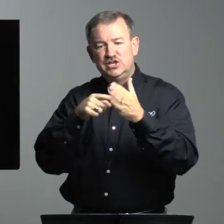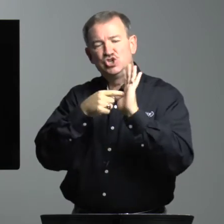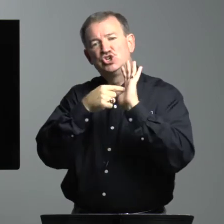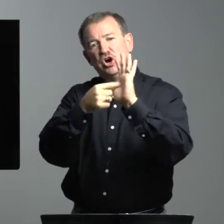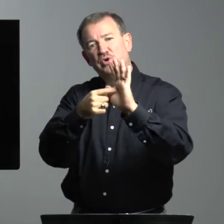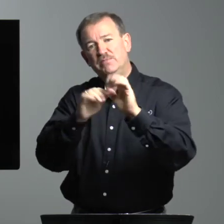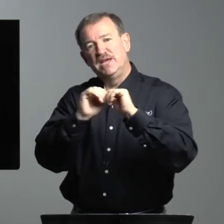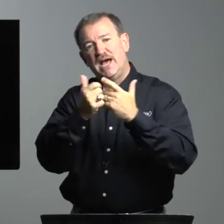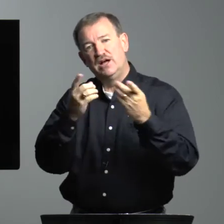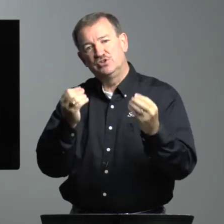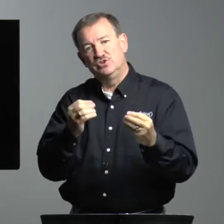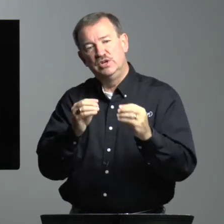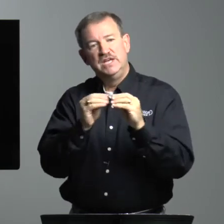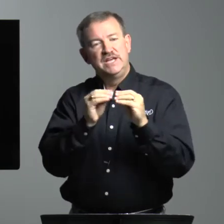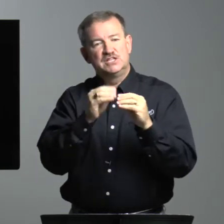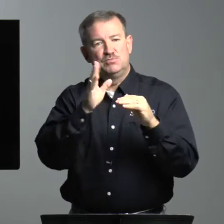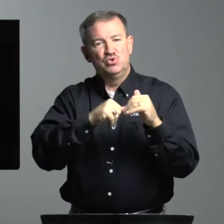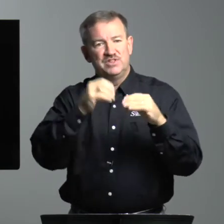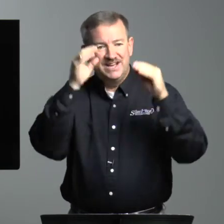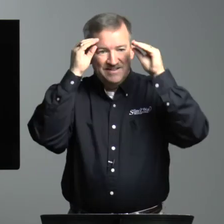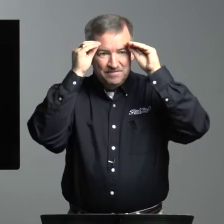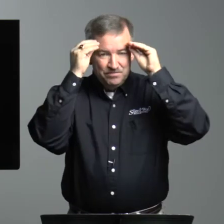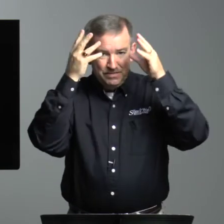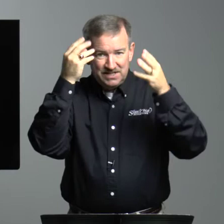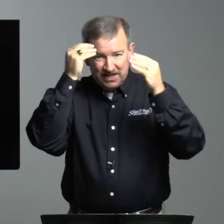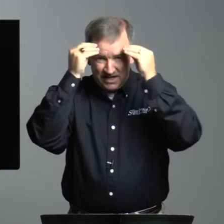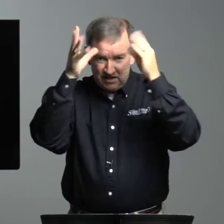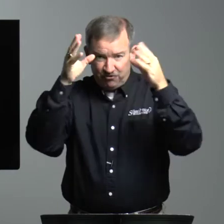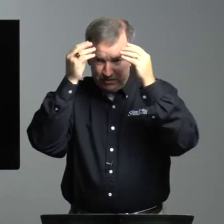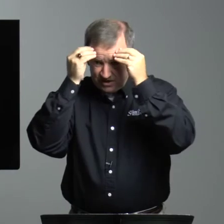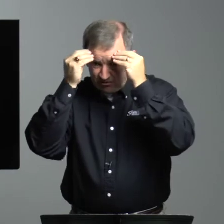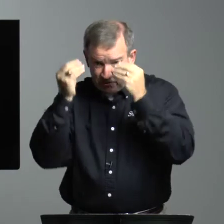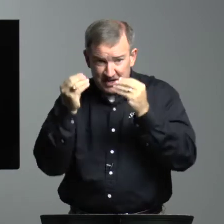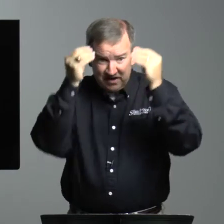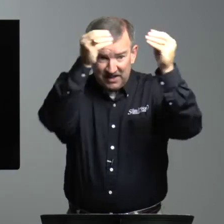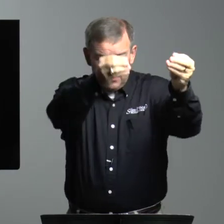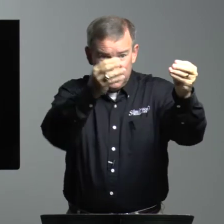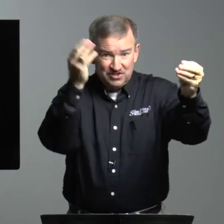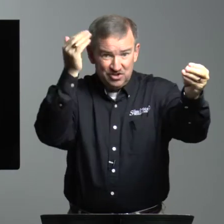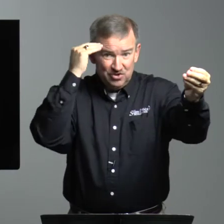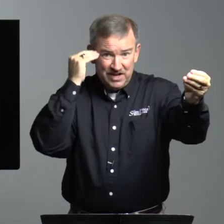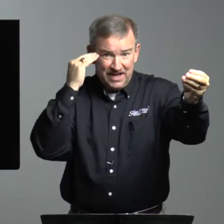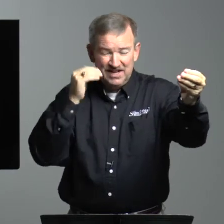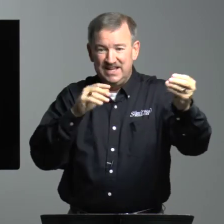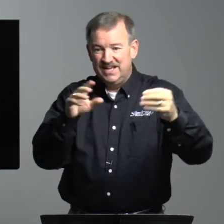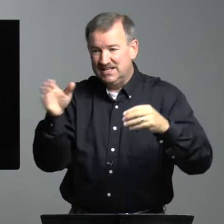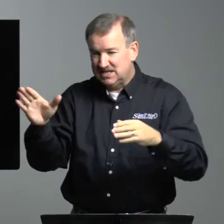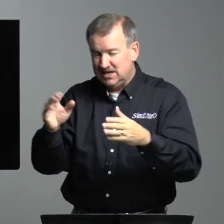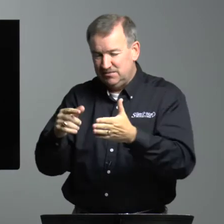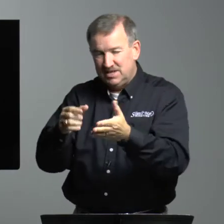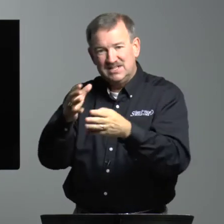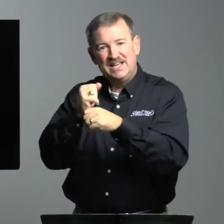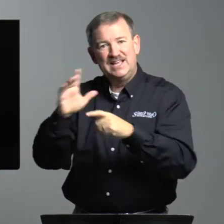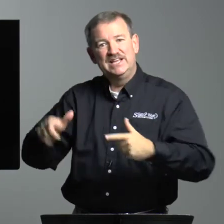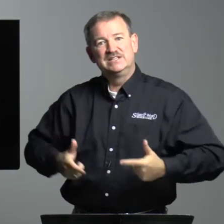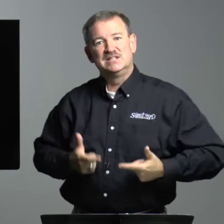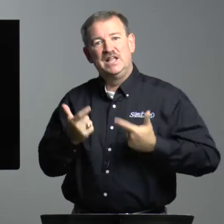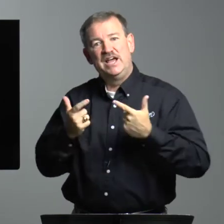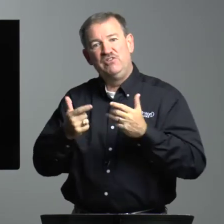is showing me how to do it. It's more than me taking information from here, giving it to your head. It's him taking his life